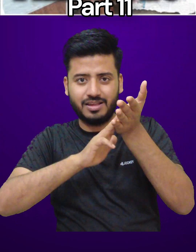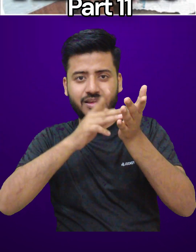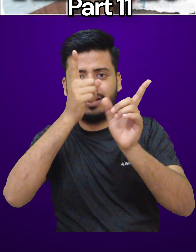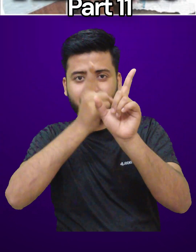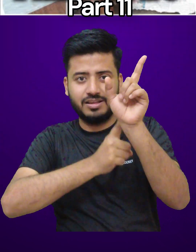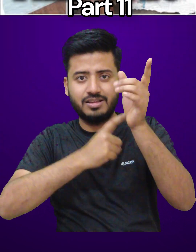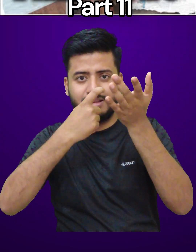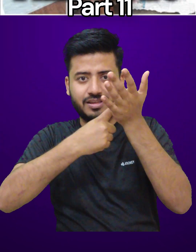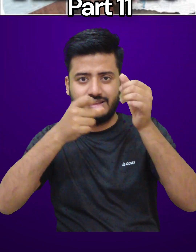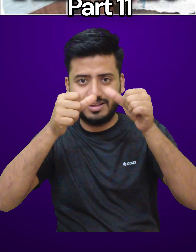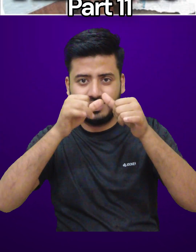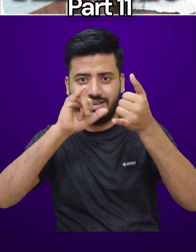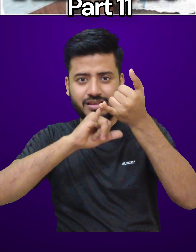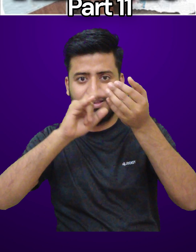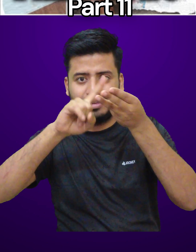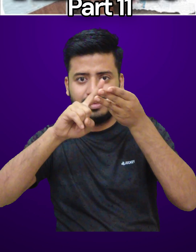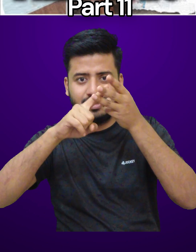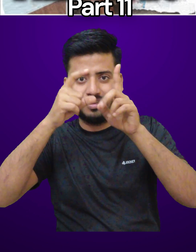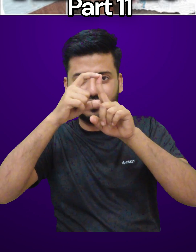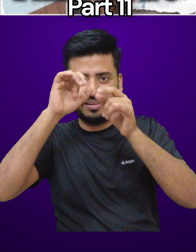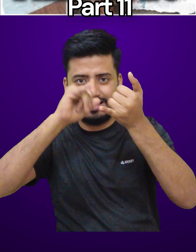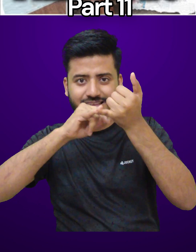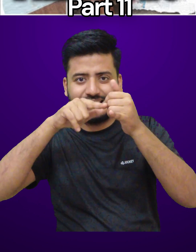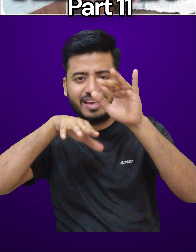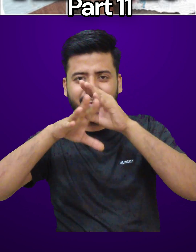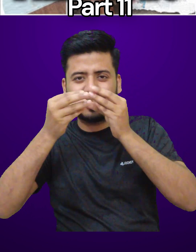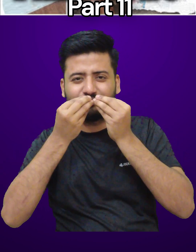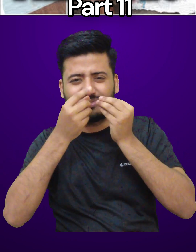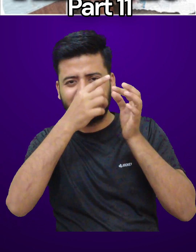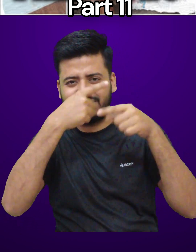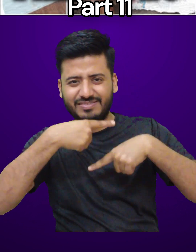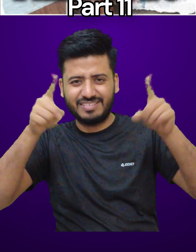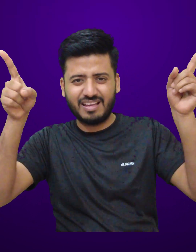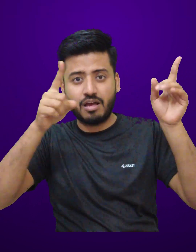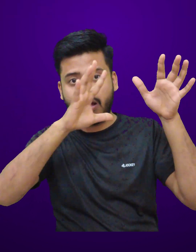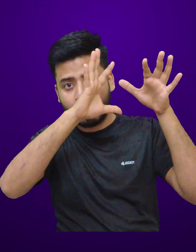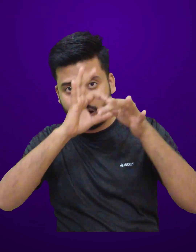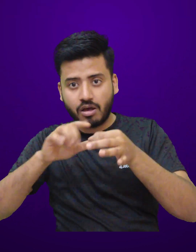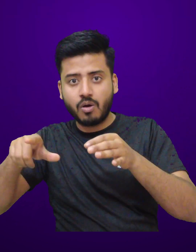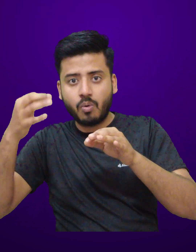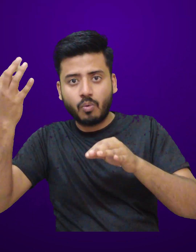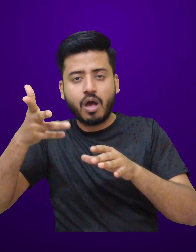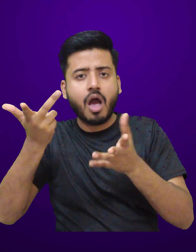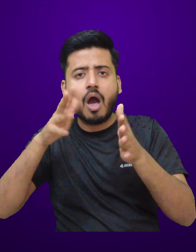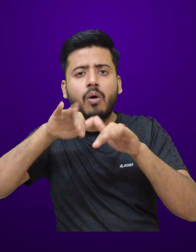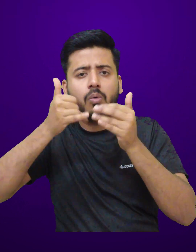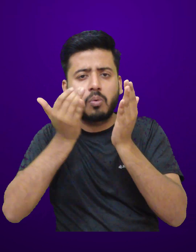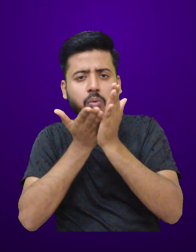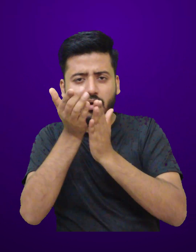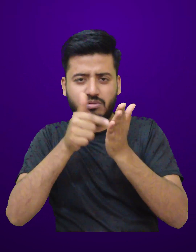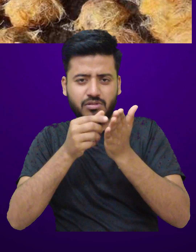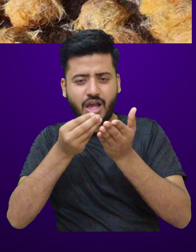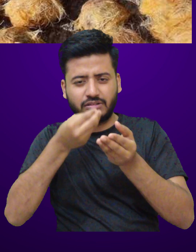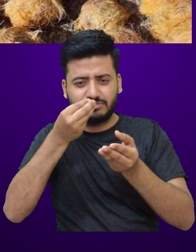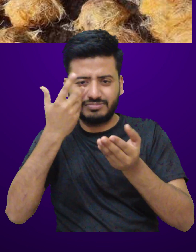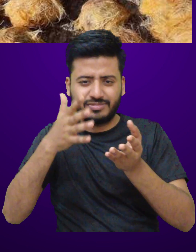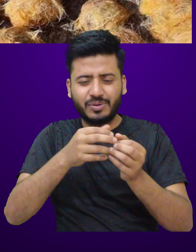using the leaves for various crafts, and even utilizing the ash from burning parts of the tree for medicinal purposes. Here's a more